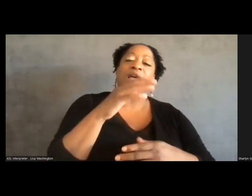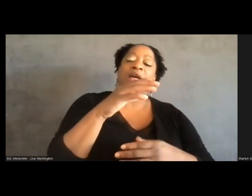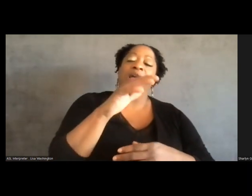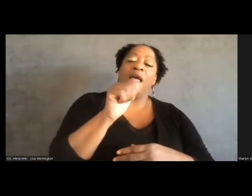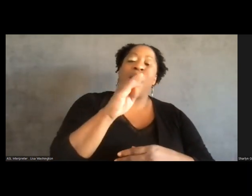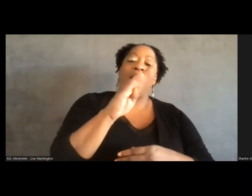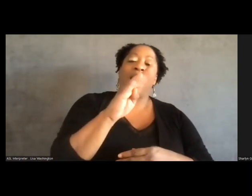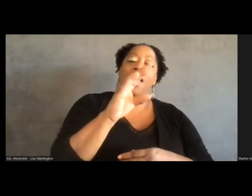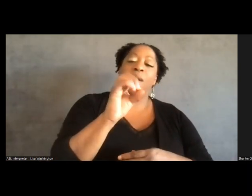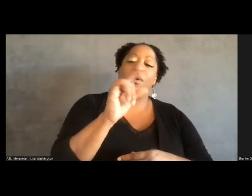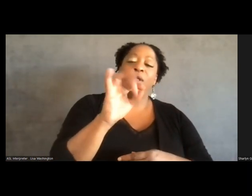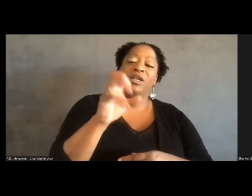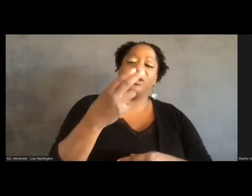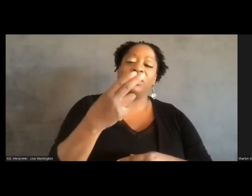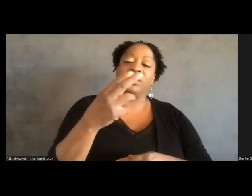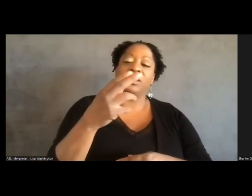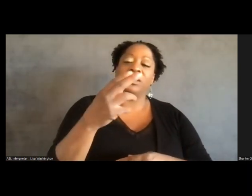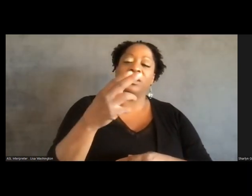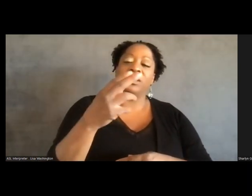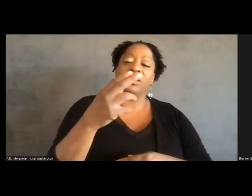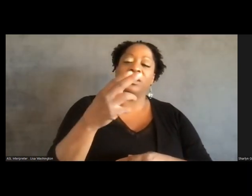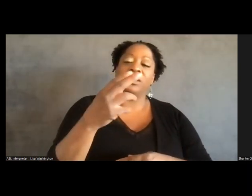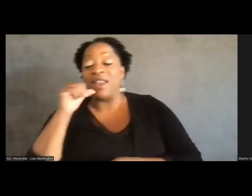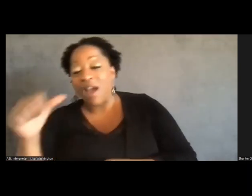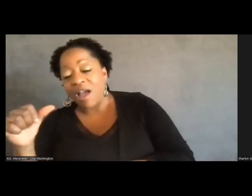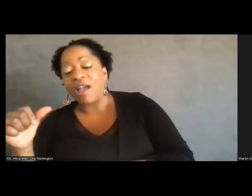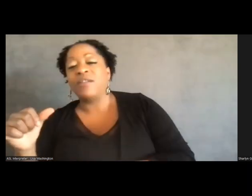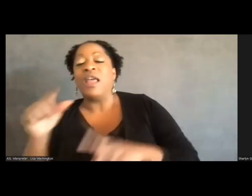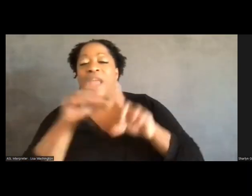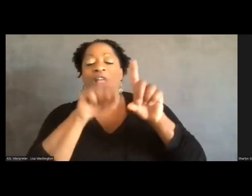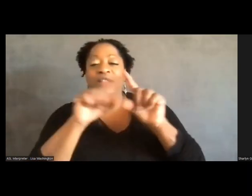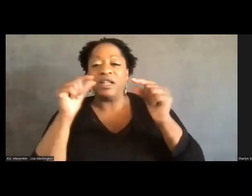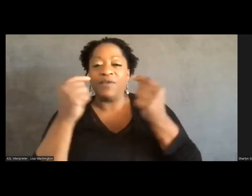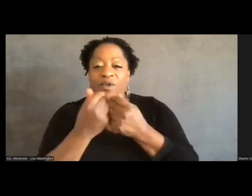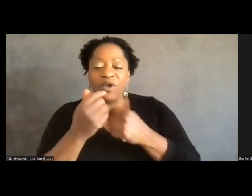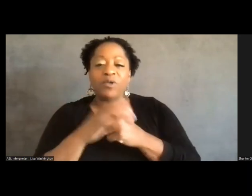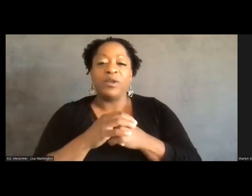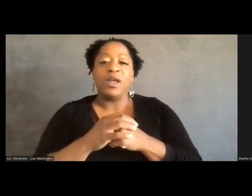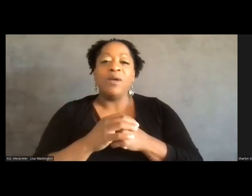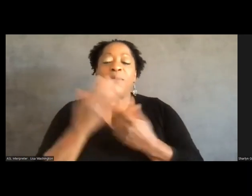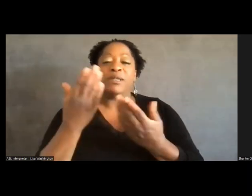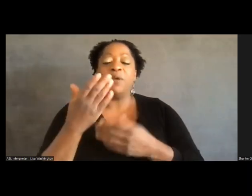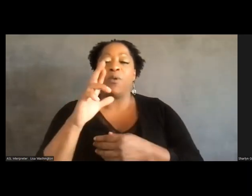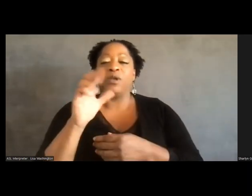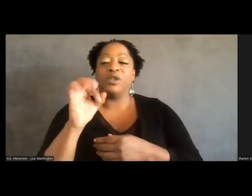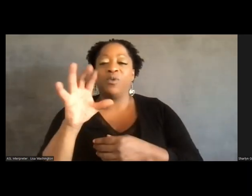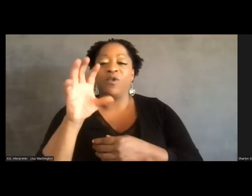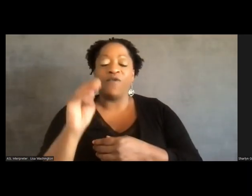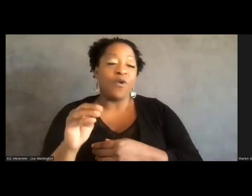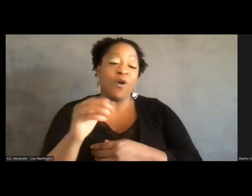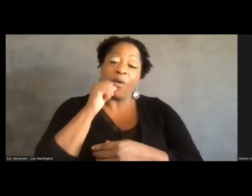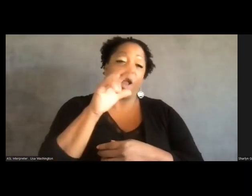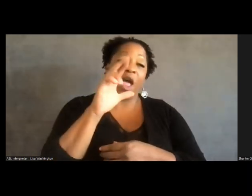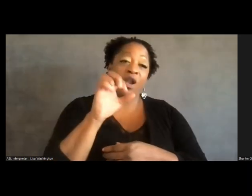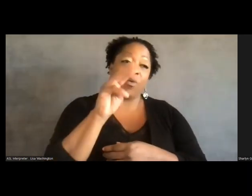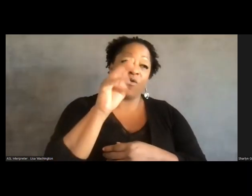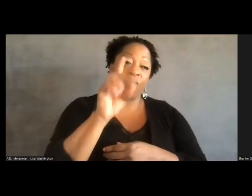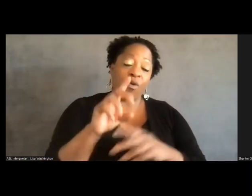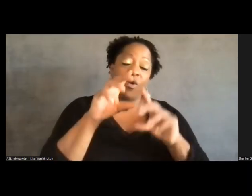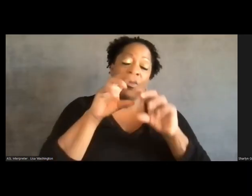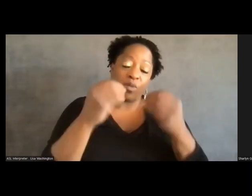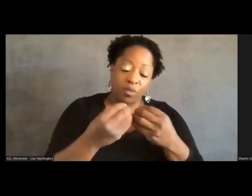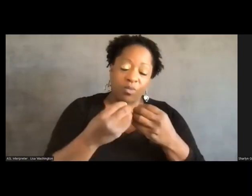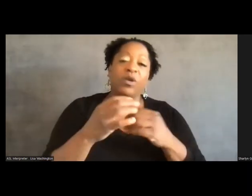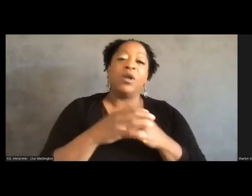more reform-minded groups, or reformist reform-minded groups, is that we